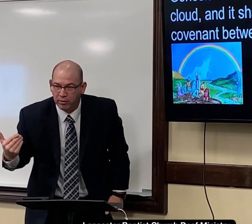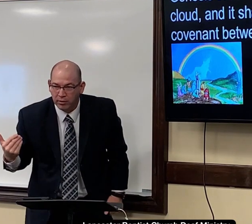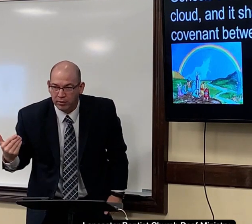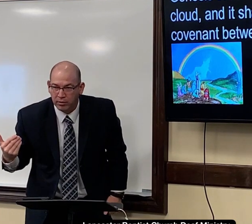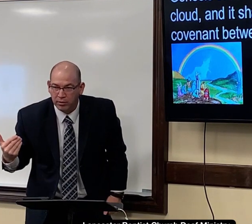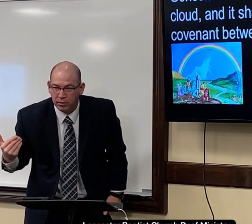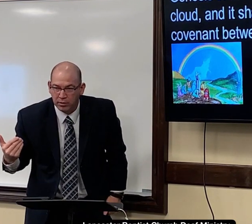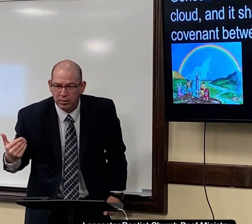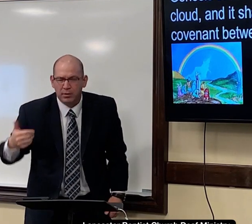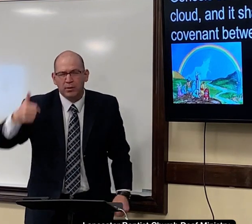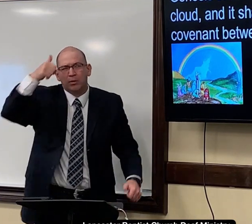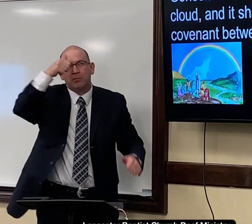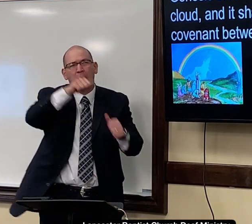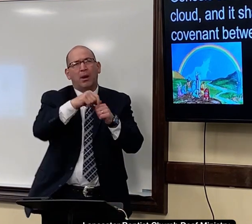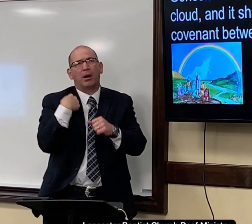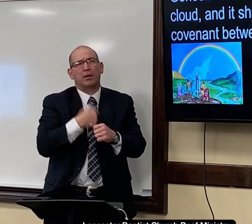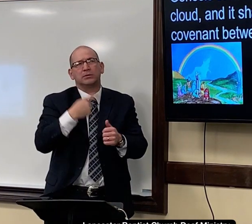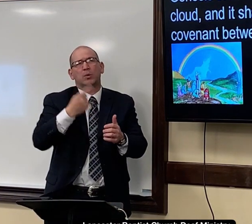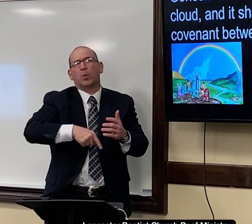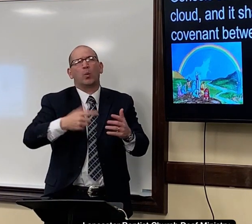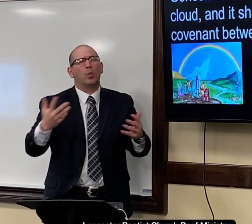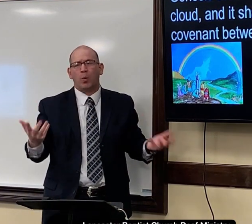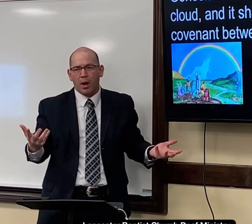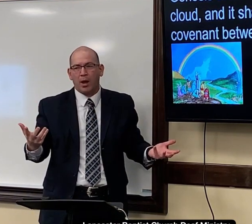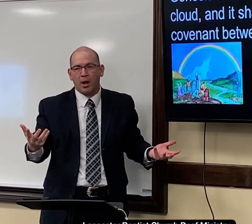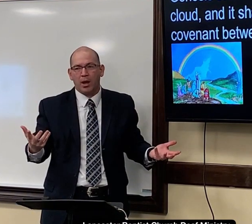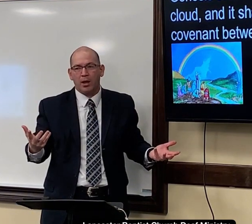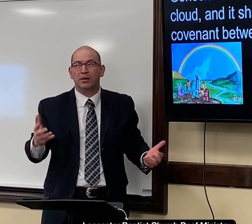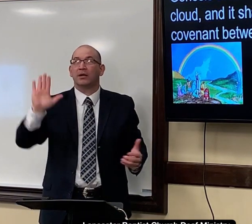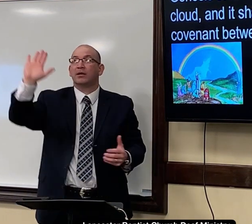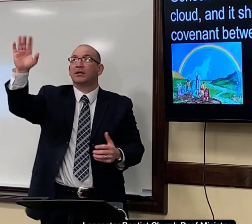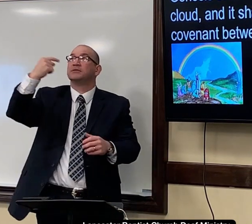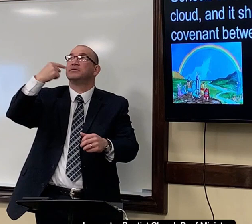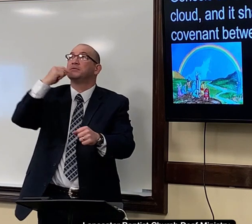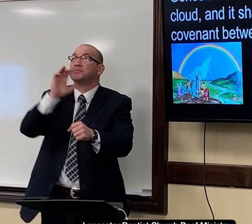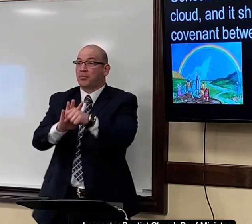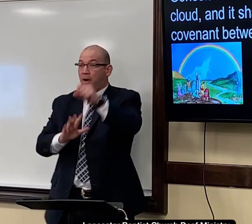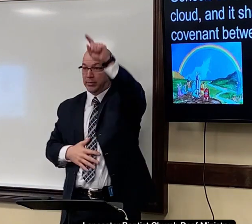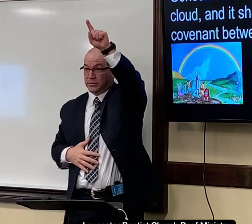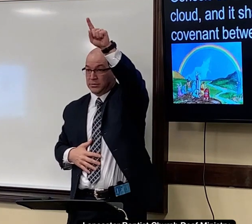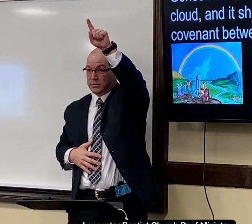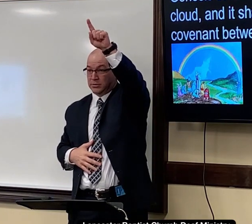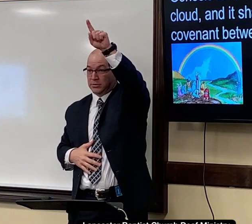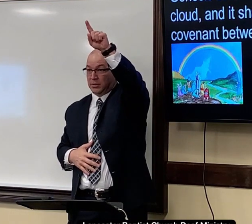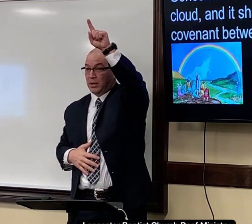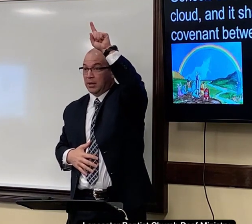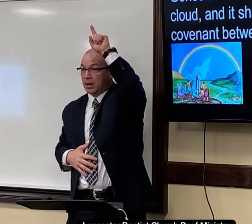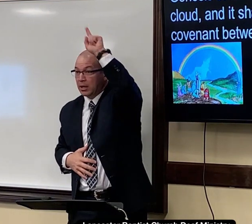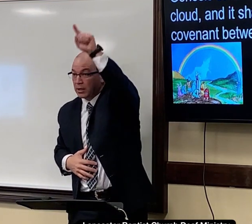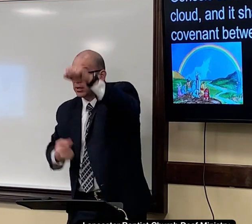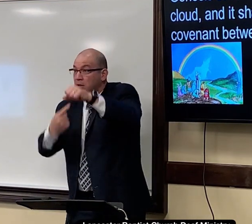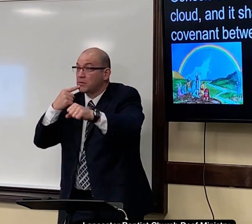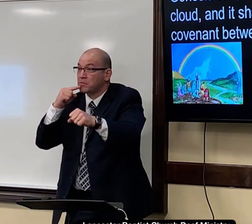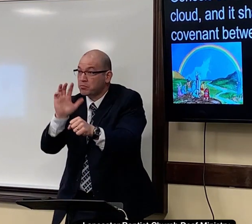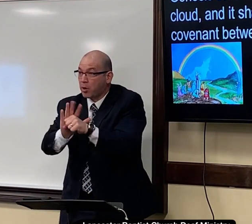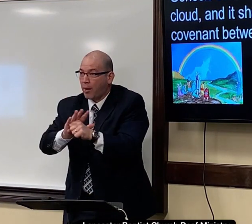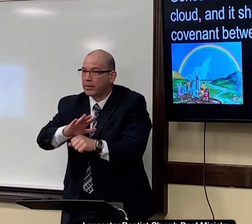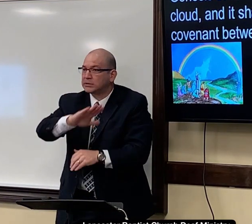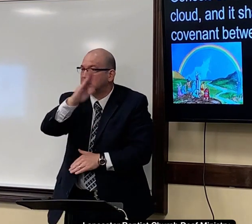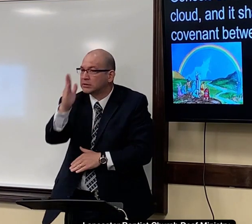to help you remember something that happened before what are we supposed to remember we're supposed to remember god's promise